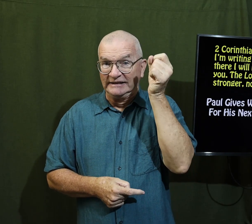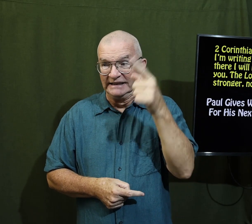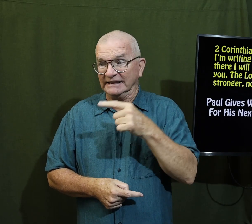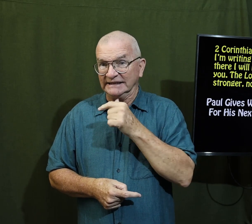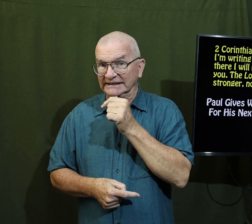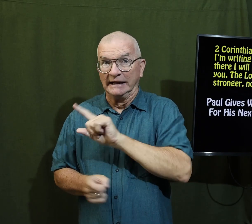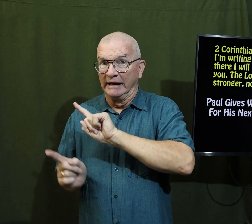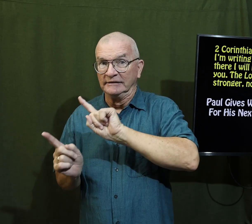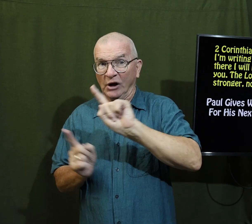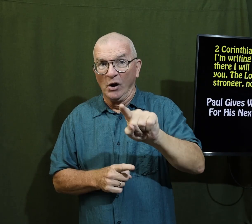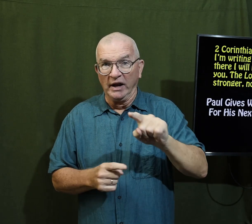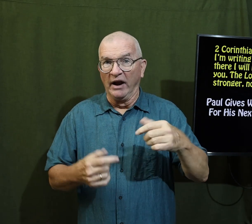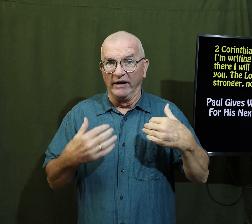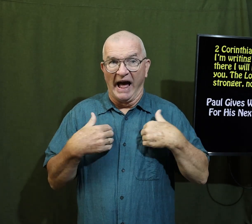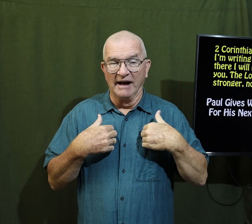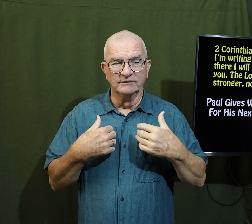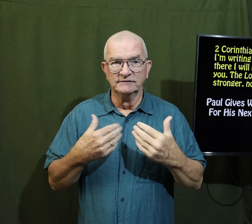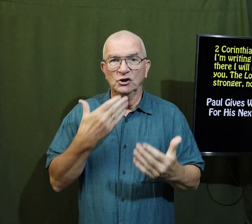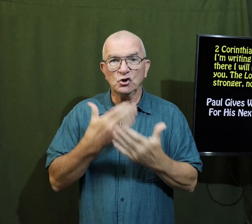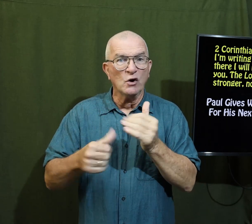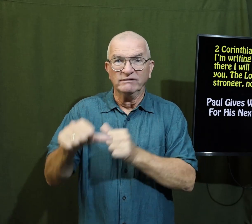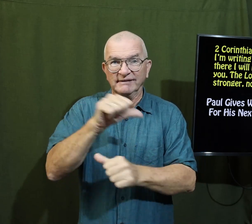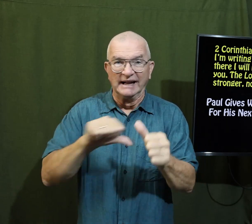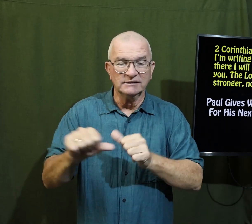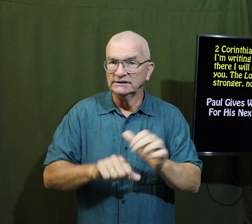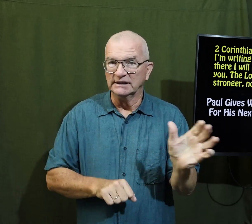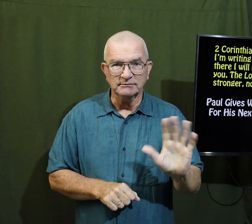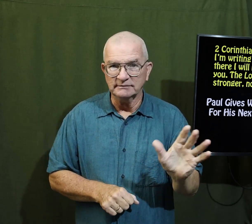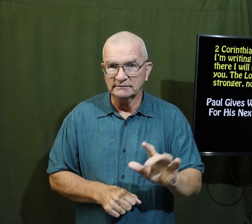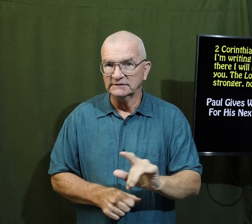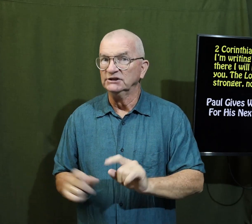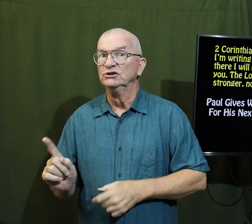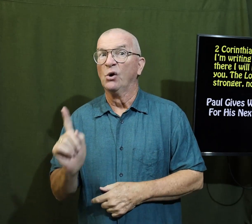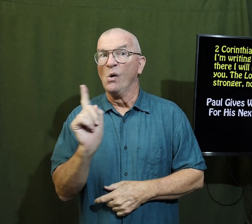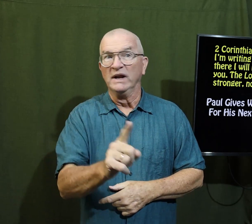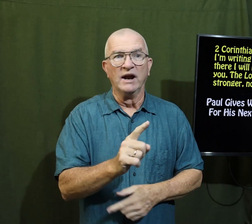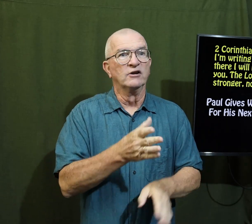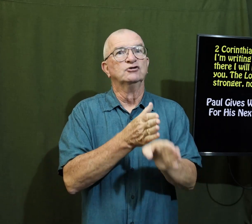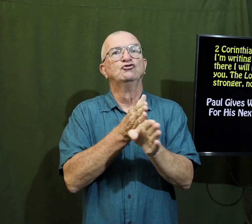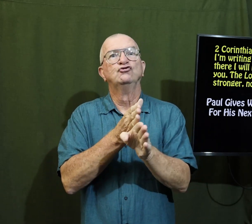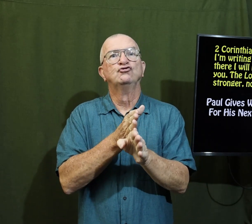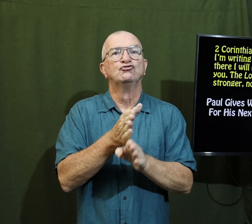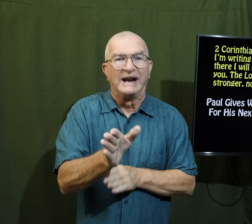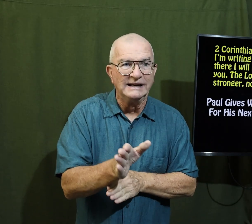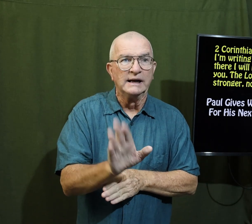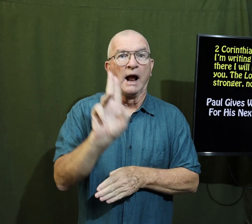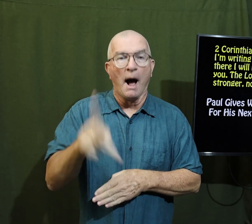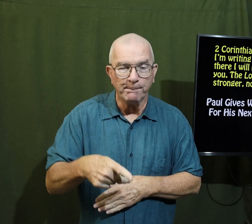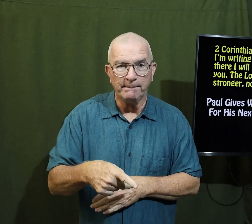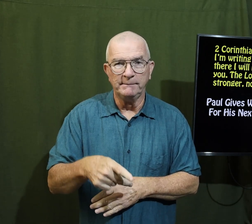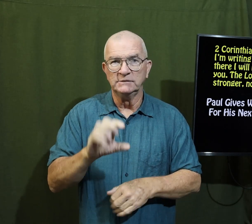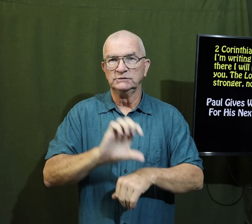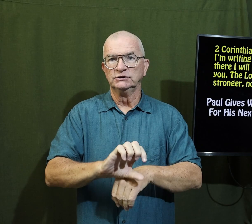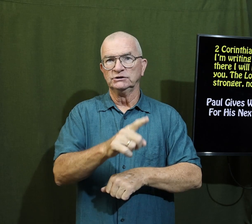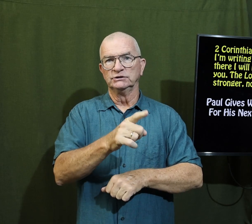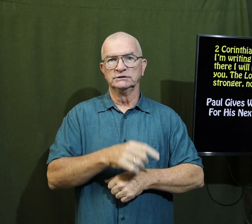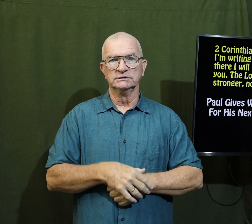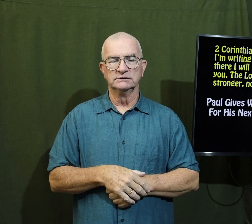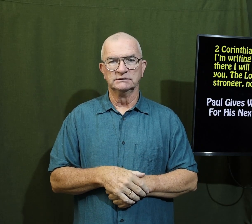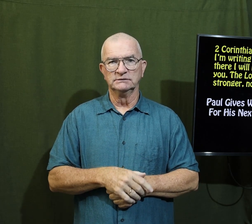he wasn't going there to have a good time of fellowship he wanted to go there to straighten up